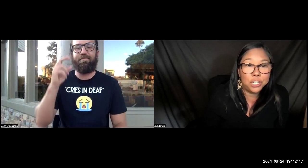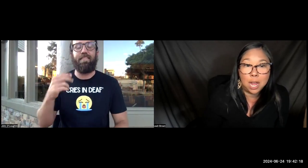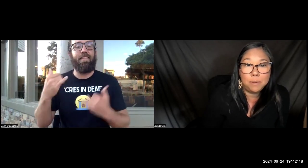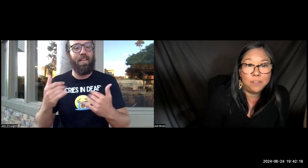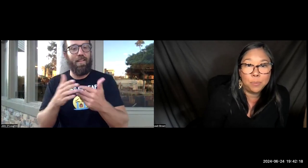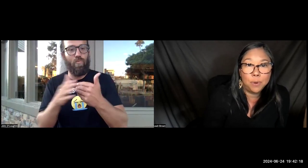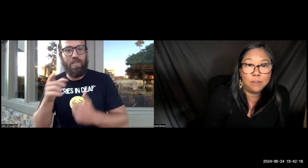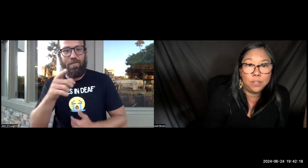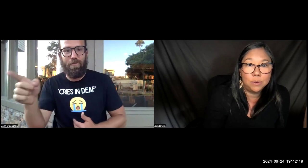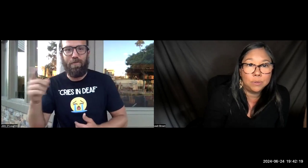job. I'm very proud of you.